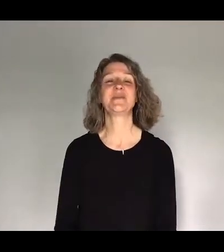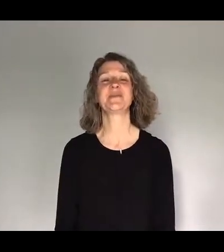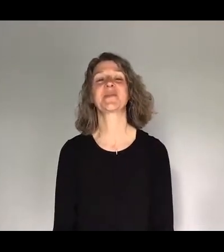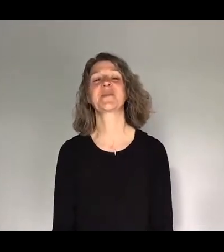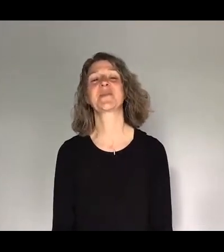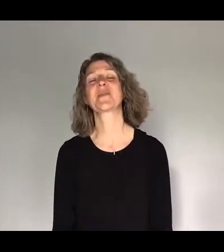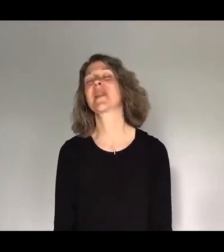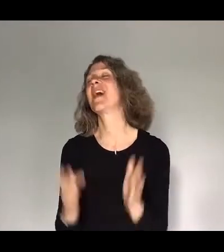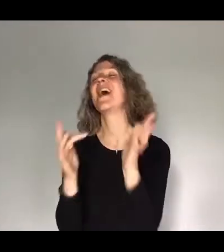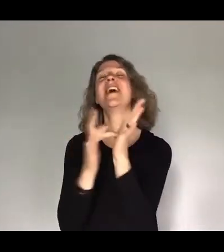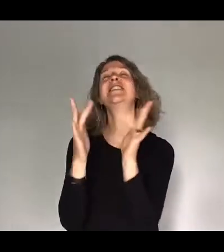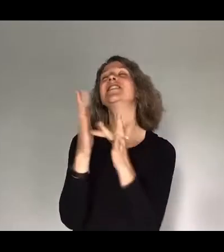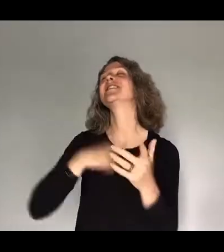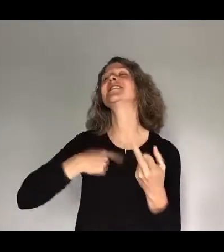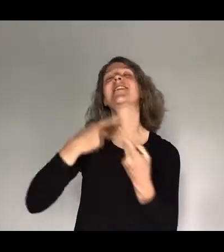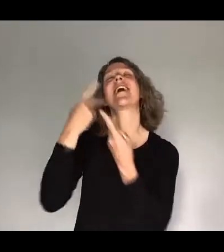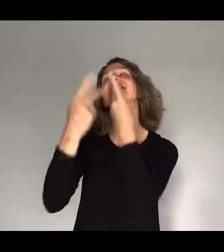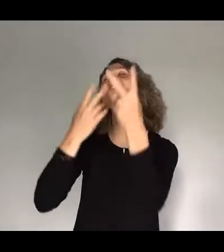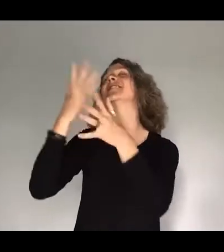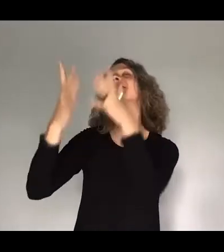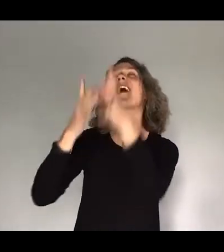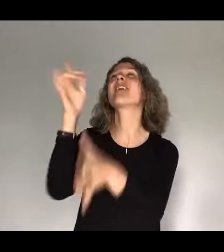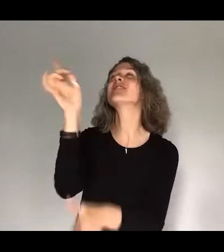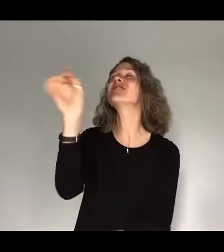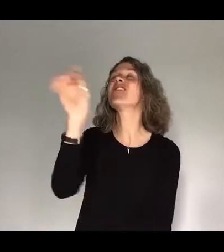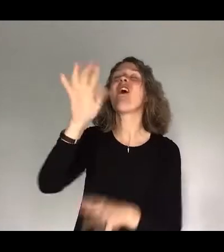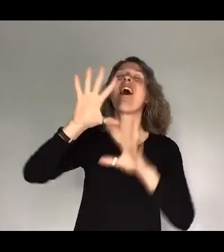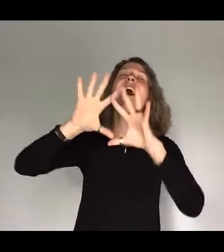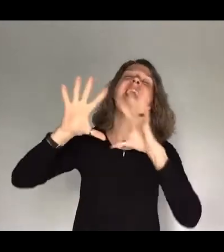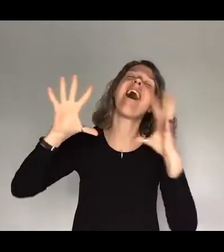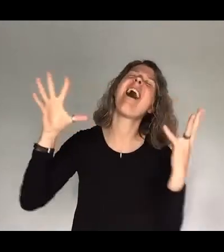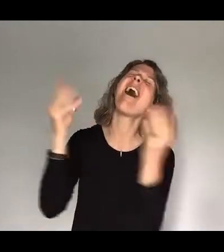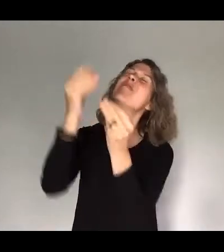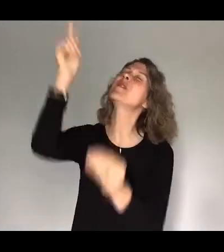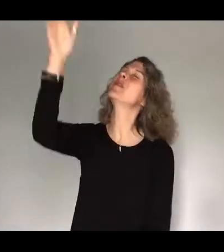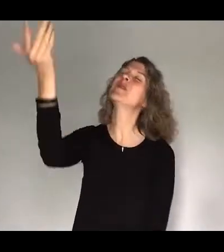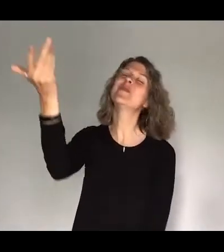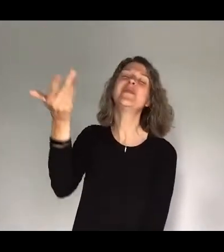Oh, Jesus, I sing You for all that You've done for me.